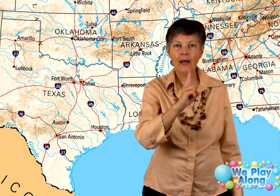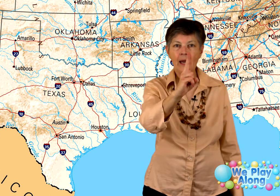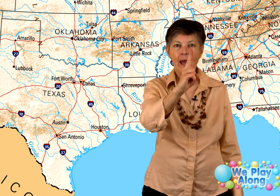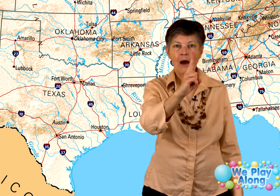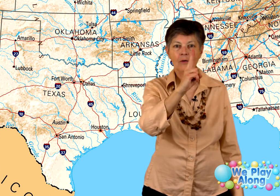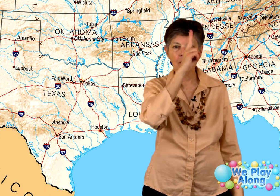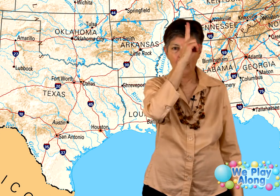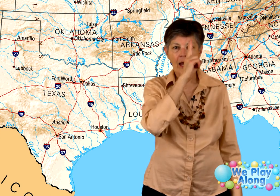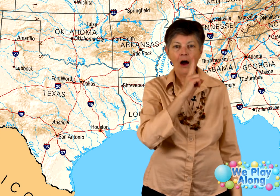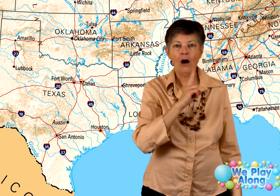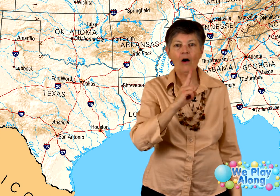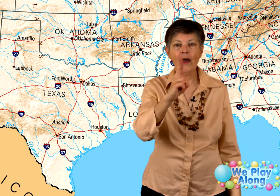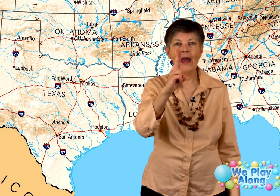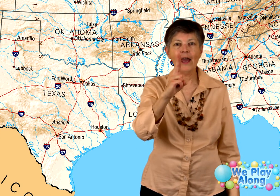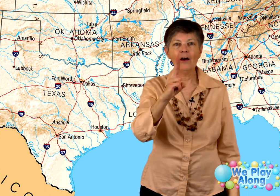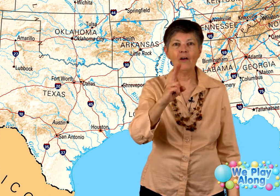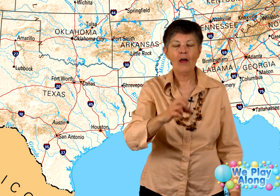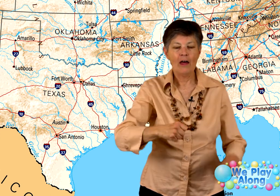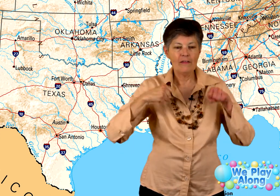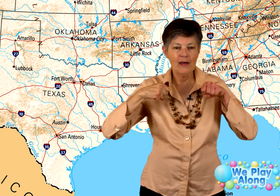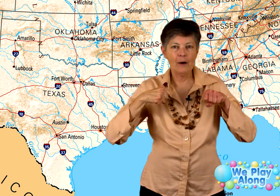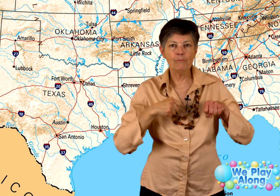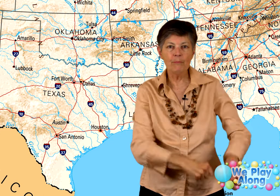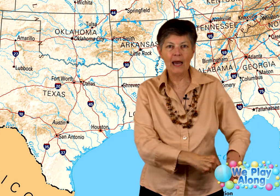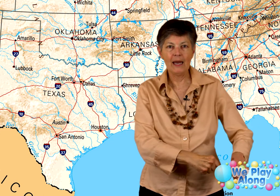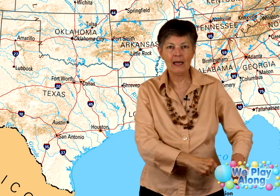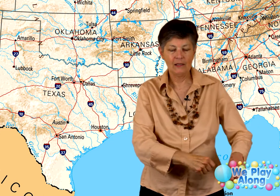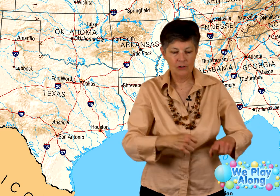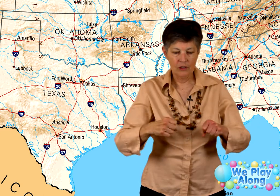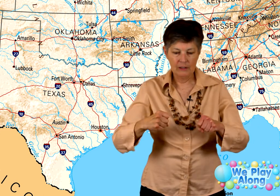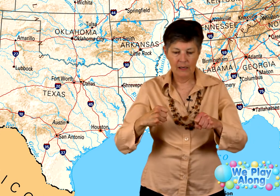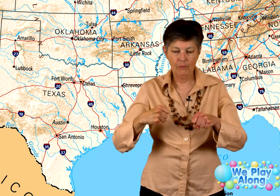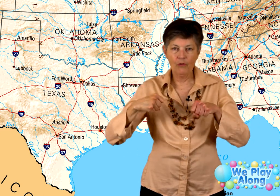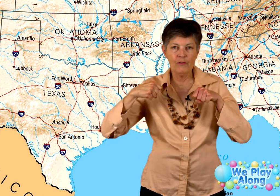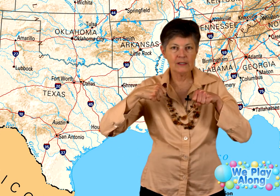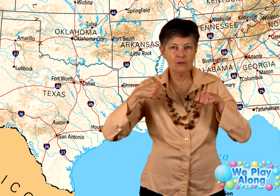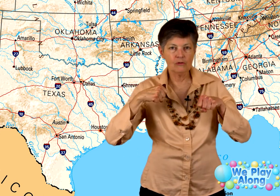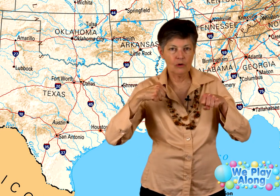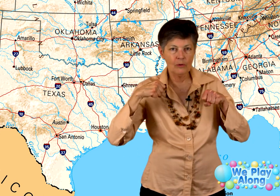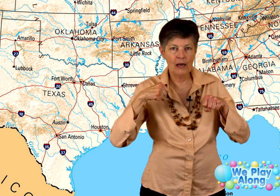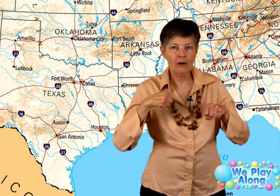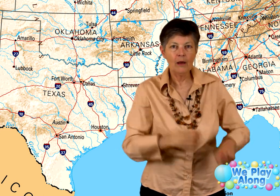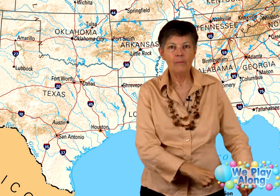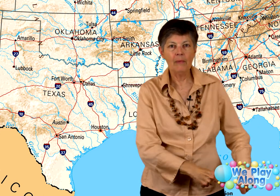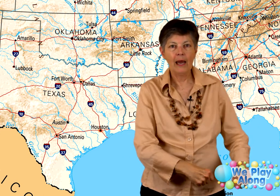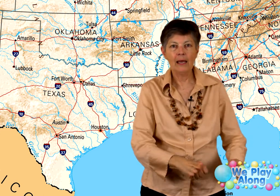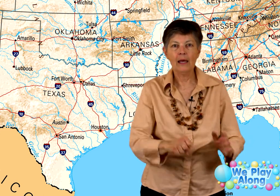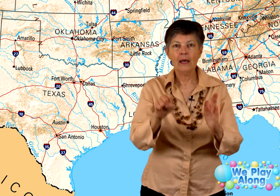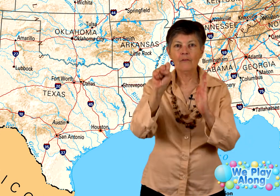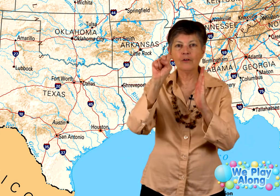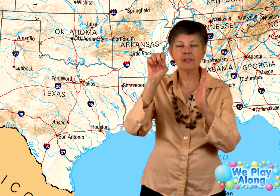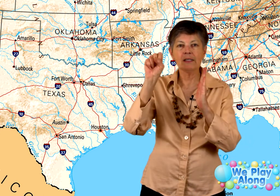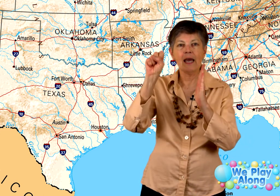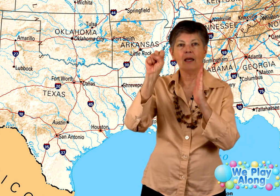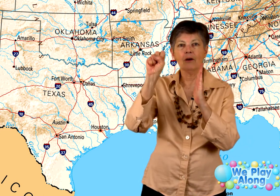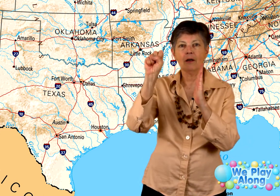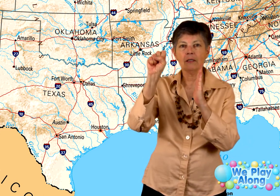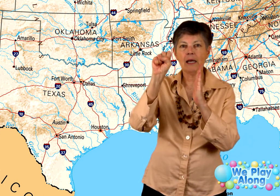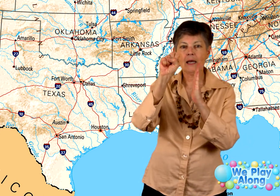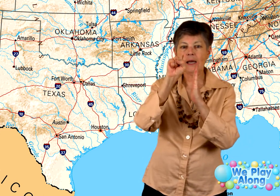and out. All hail the mighty. So you're going to take both fists and go down. Mighty. For state, you're going to take an